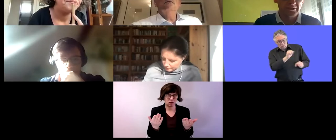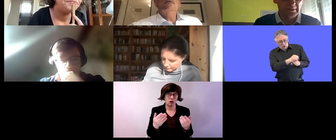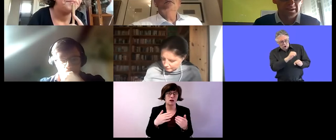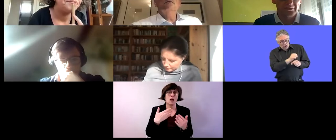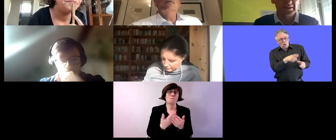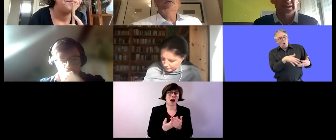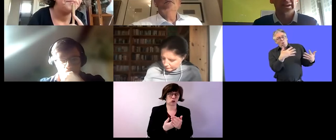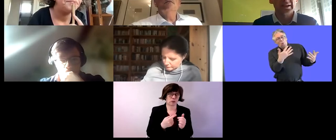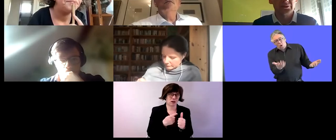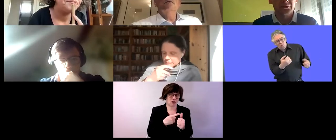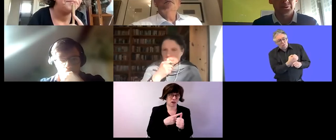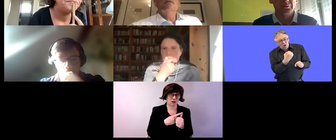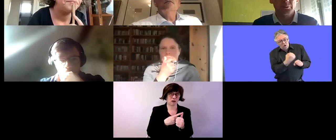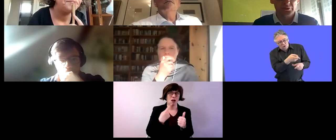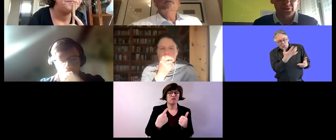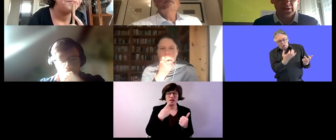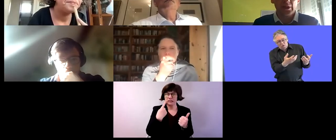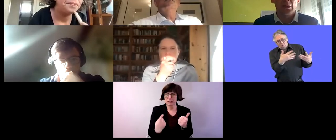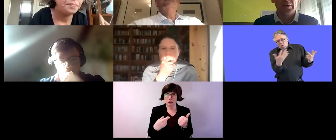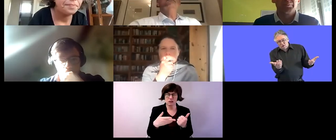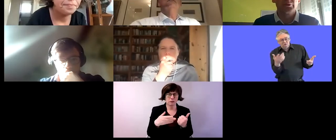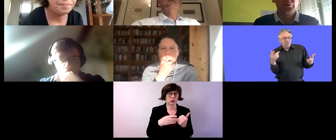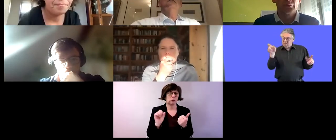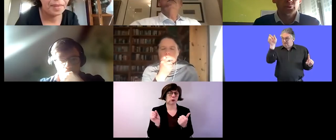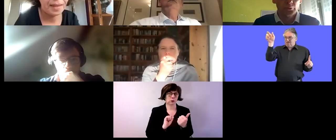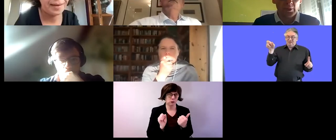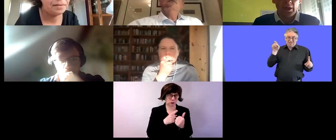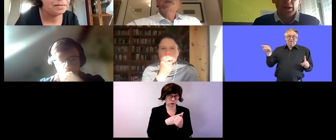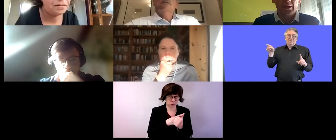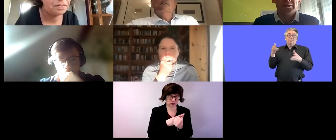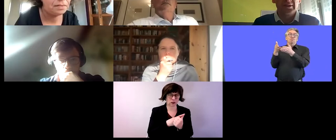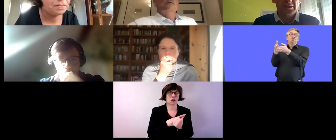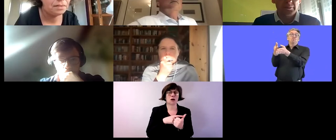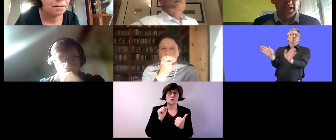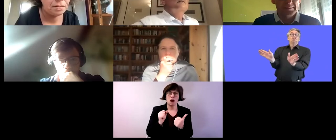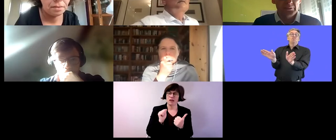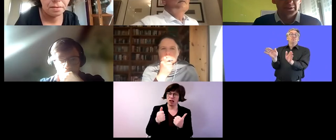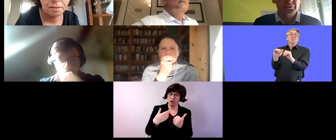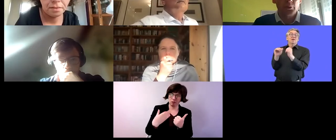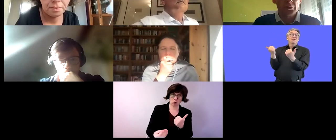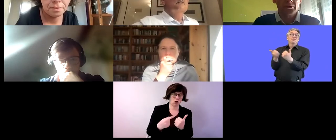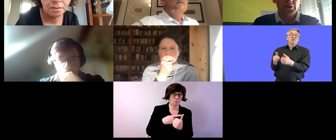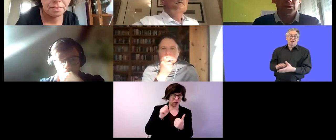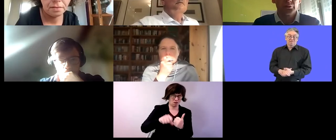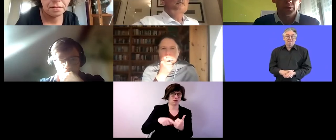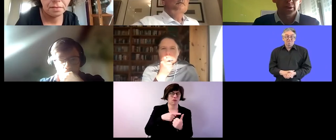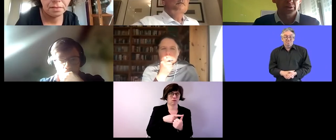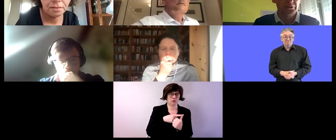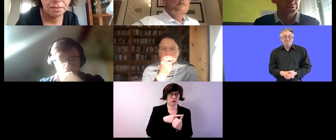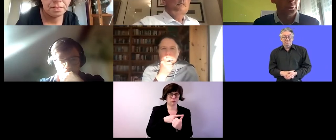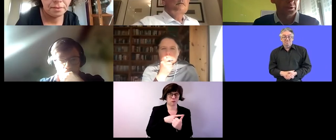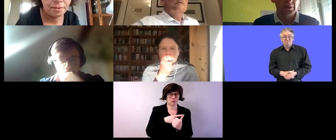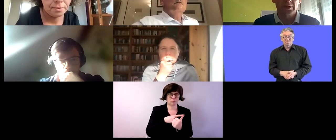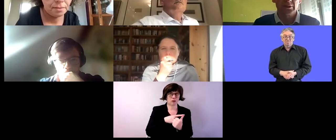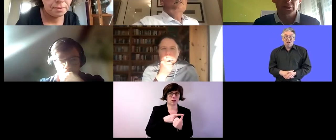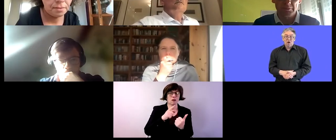severe disabilities they can get you some support um to take your backpack with support uh to a